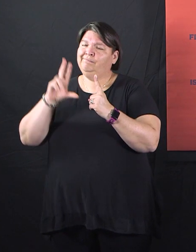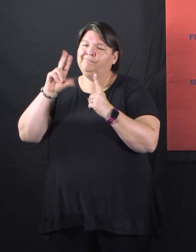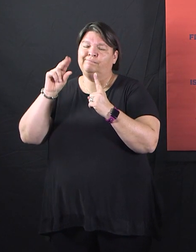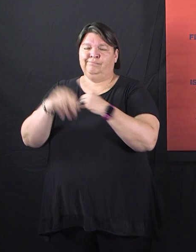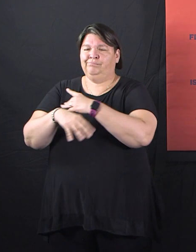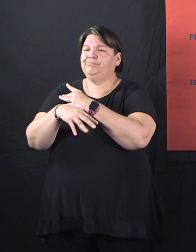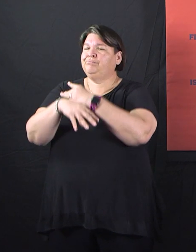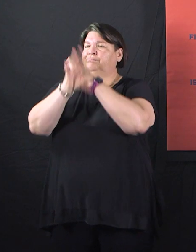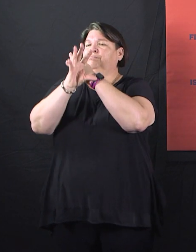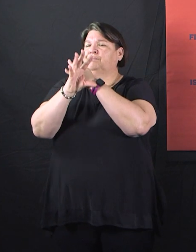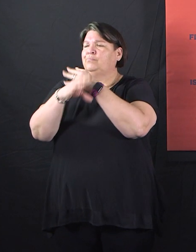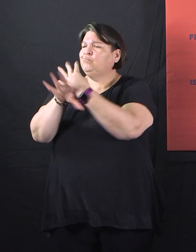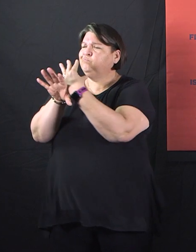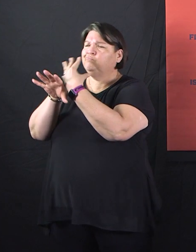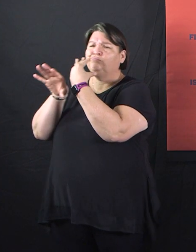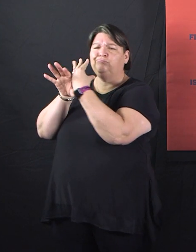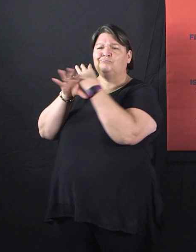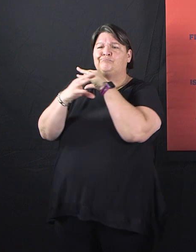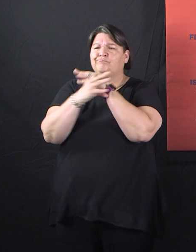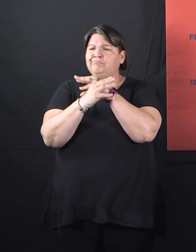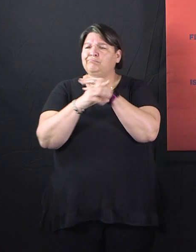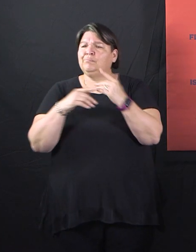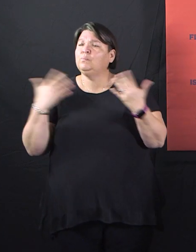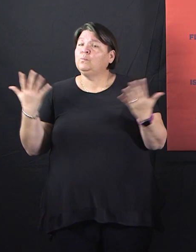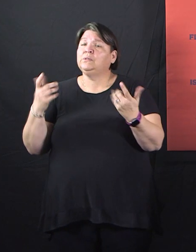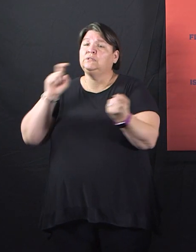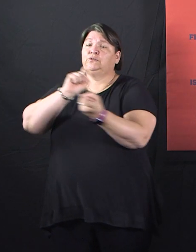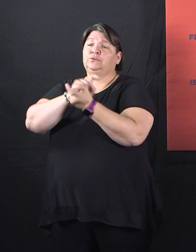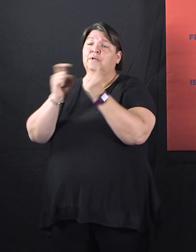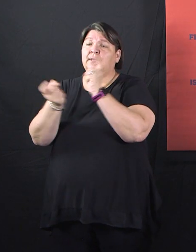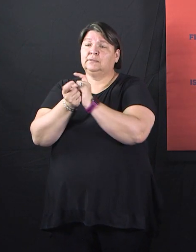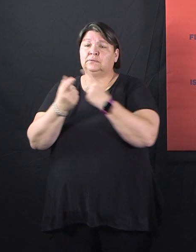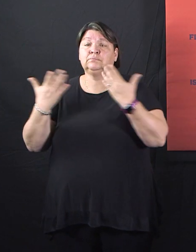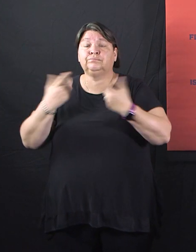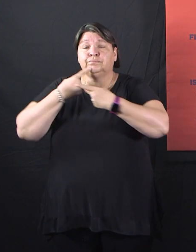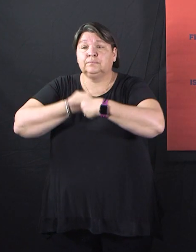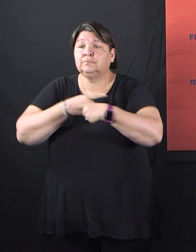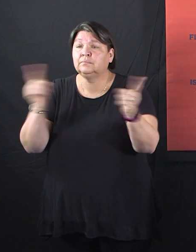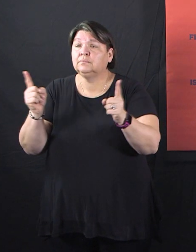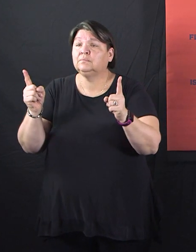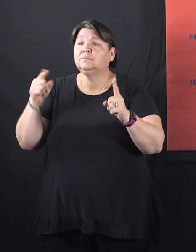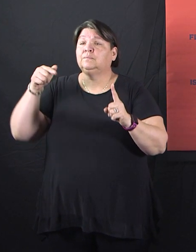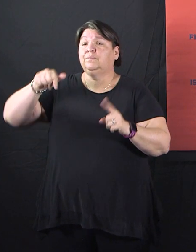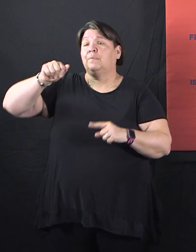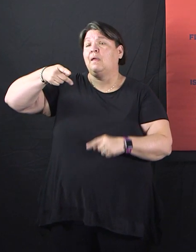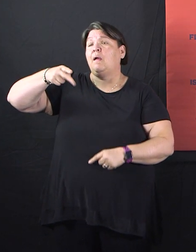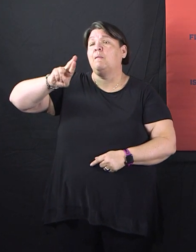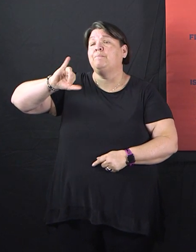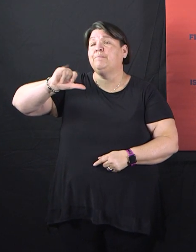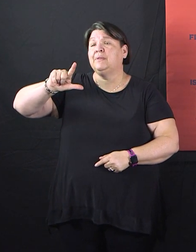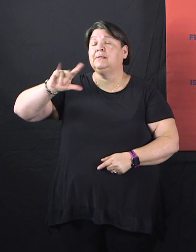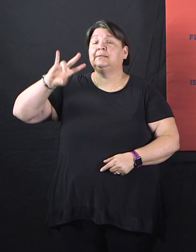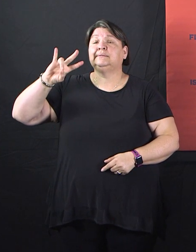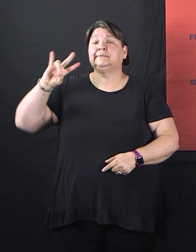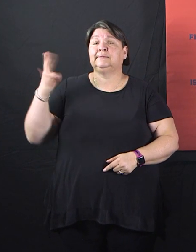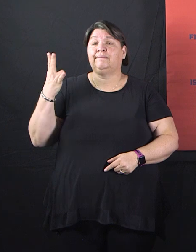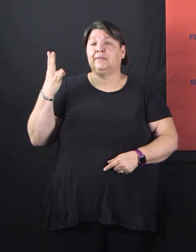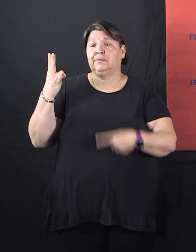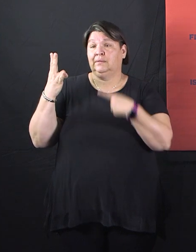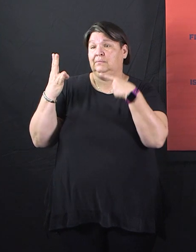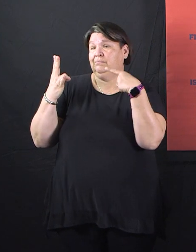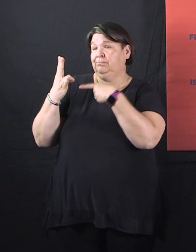to change the date to April 7th instead of April 3rd. That gets us in line with the county